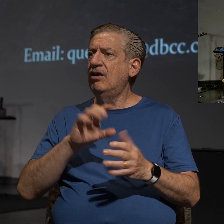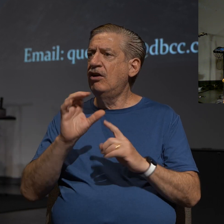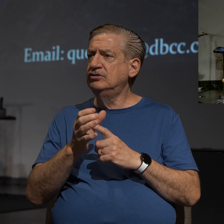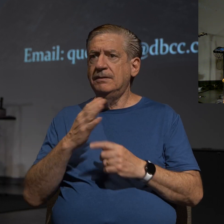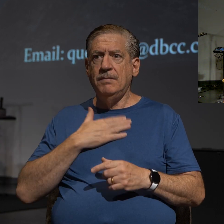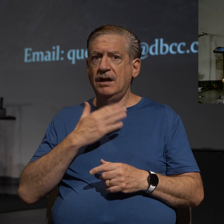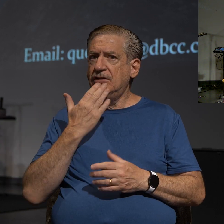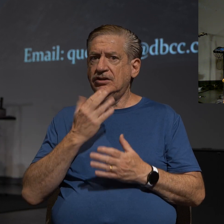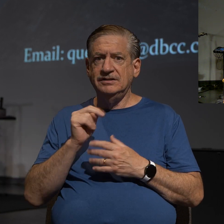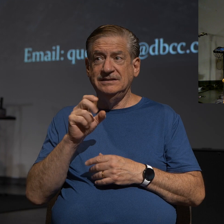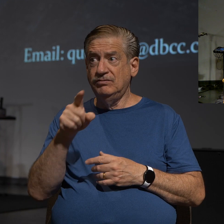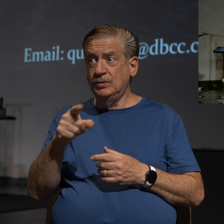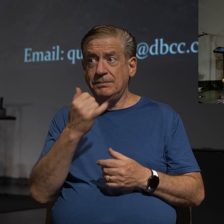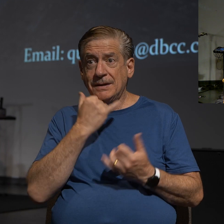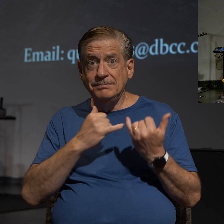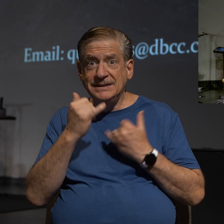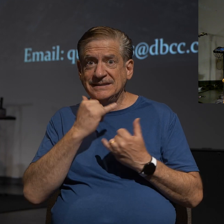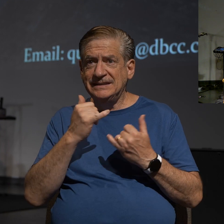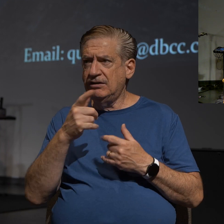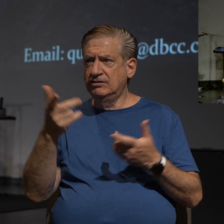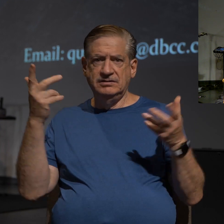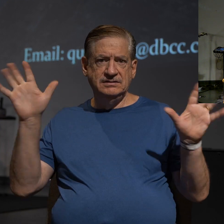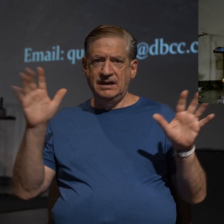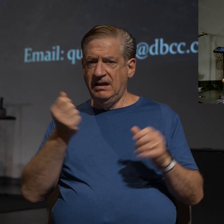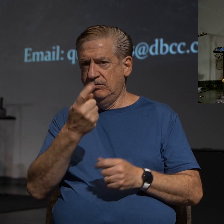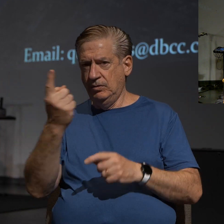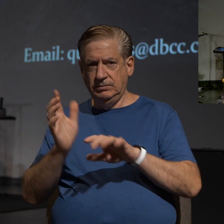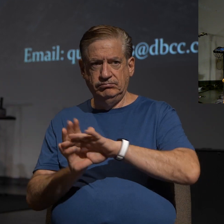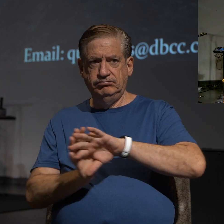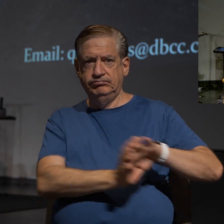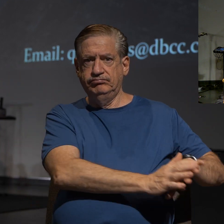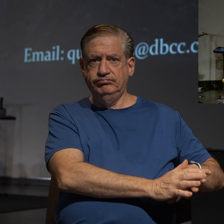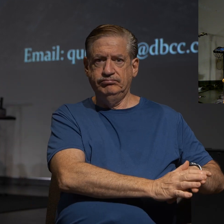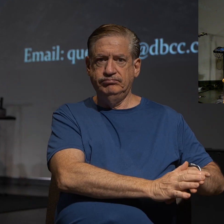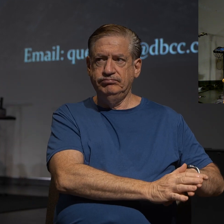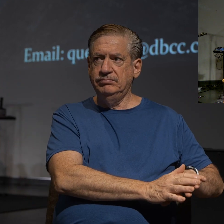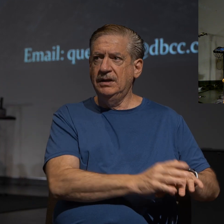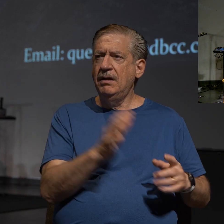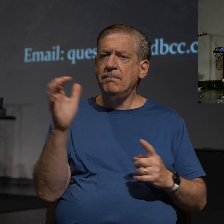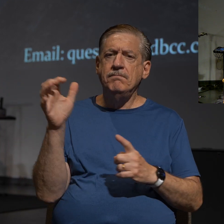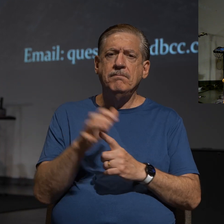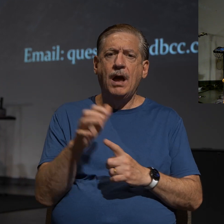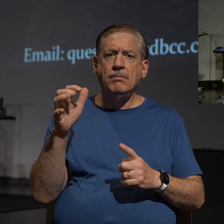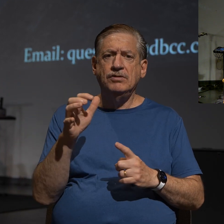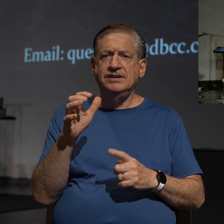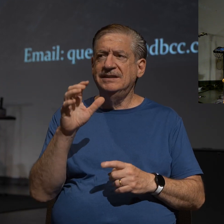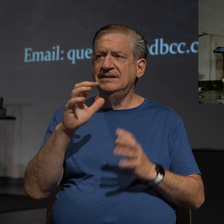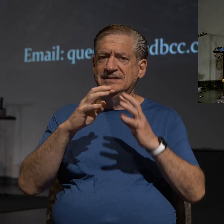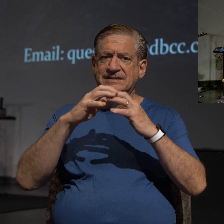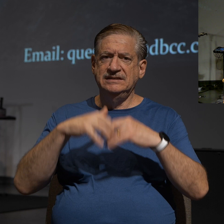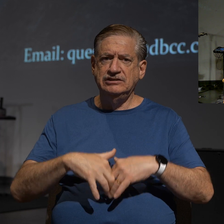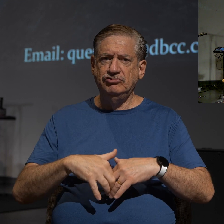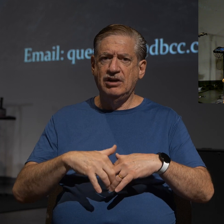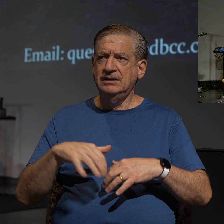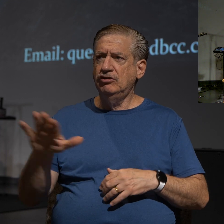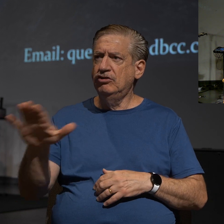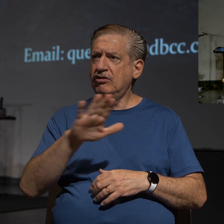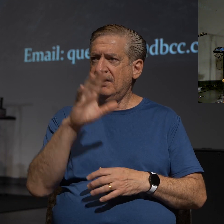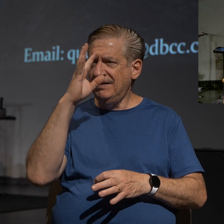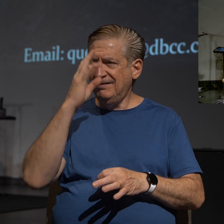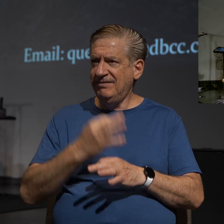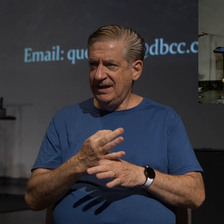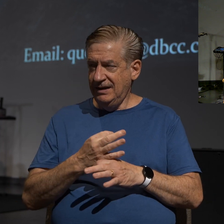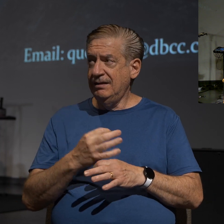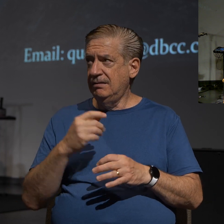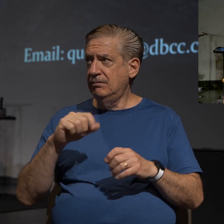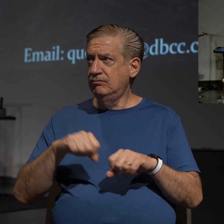a mistake and you're done for. And everyone shoves you off to the side. The popularity of deconstructing your faith, where I'm just going to